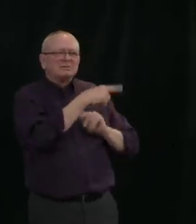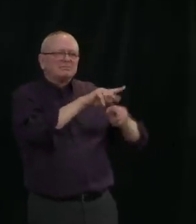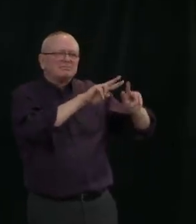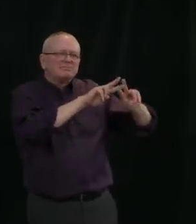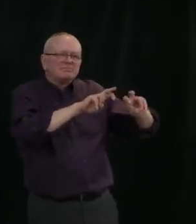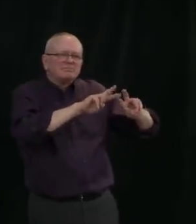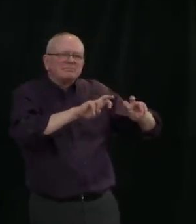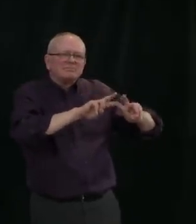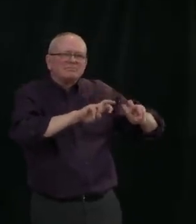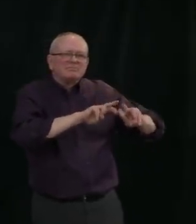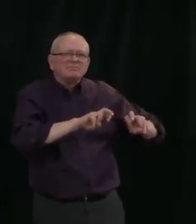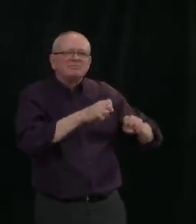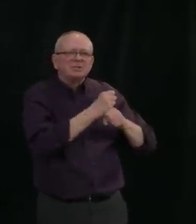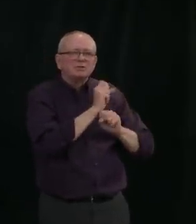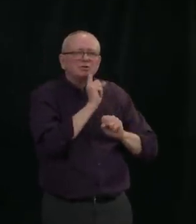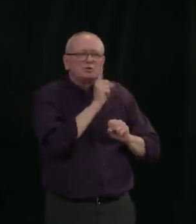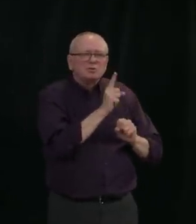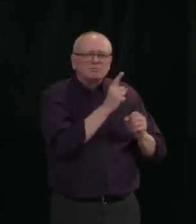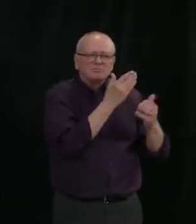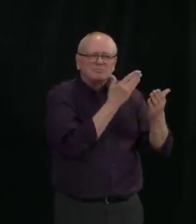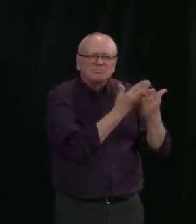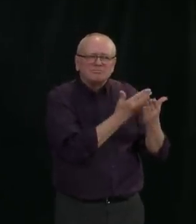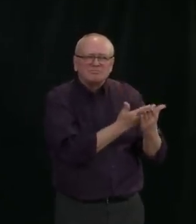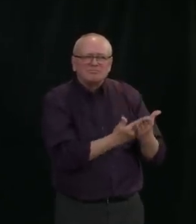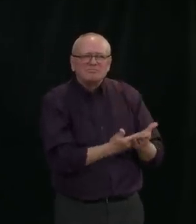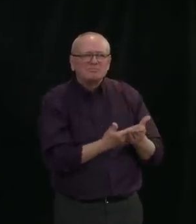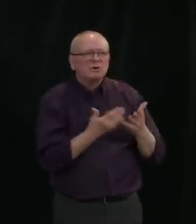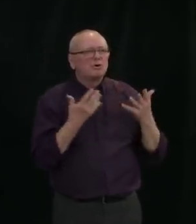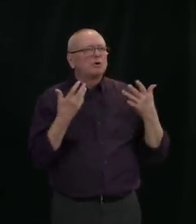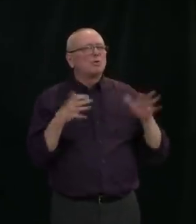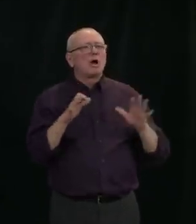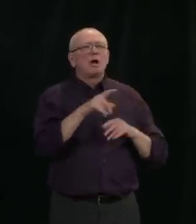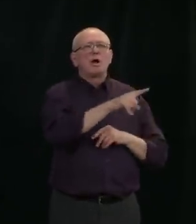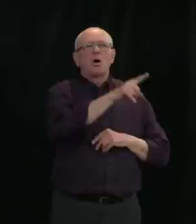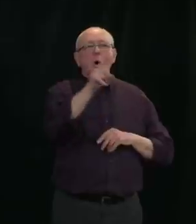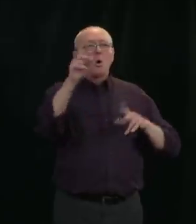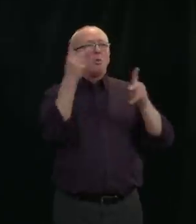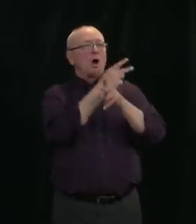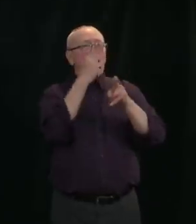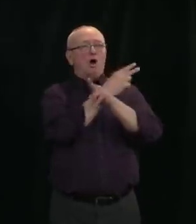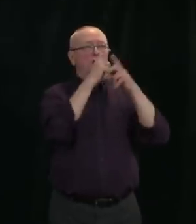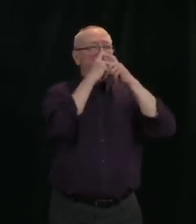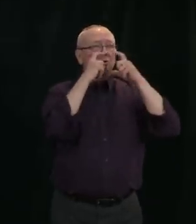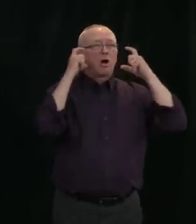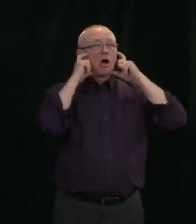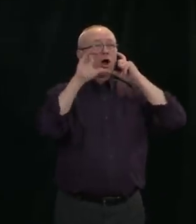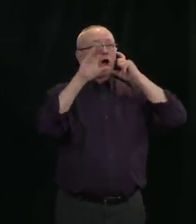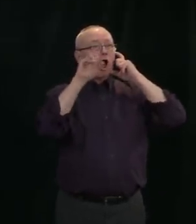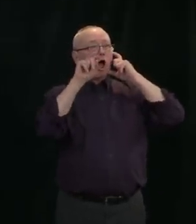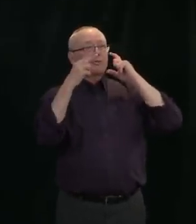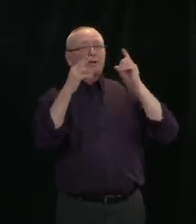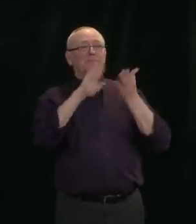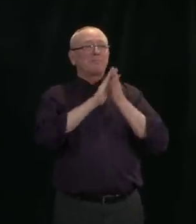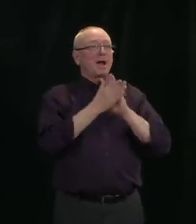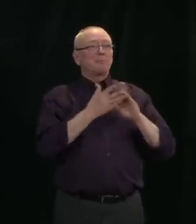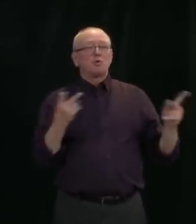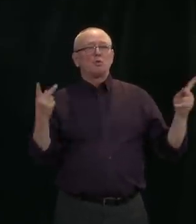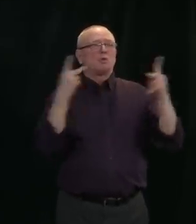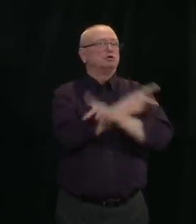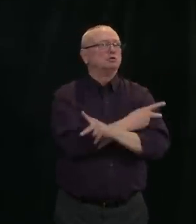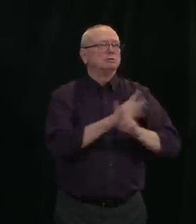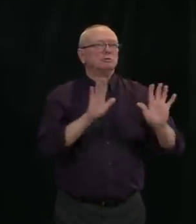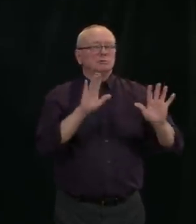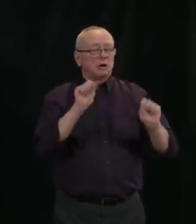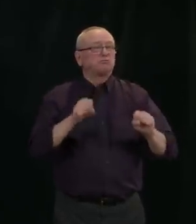wearing cloth masks and inadvertently, therefore, expose themselves to more risk, when what we want to do is lower the risk more